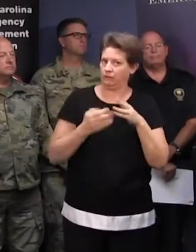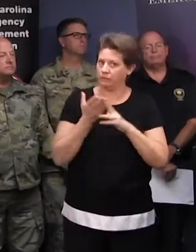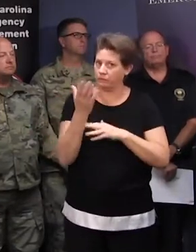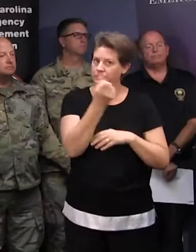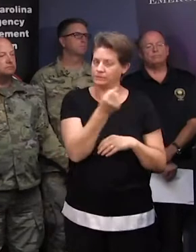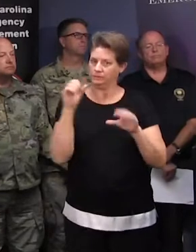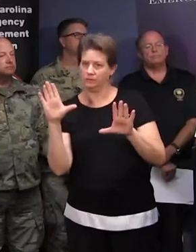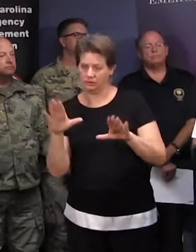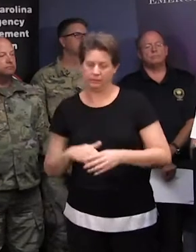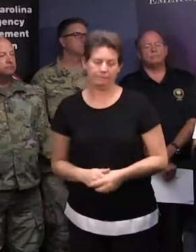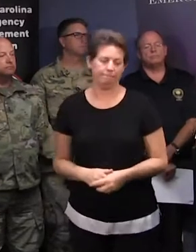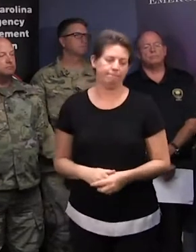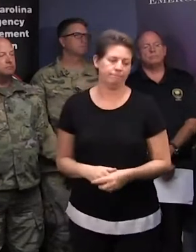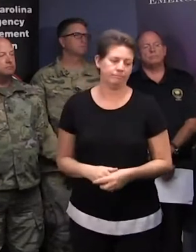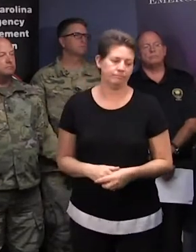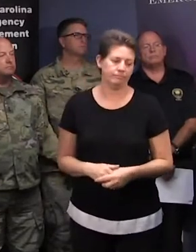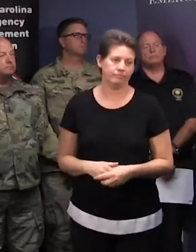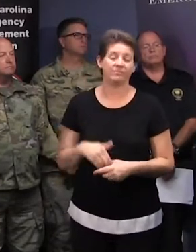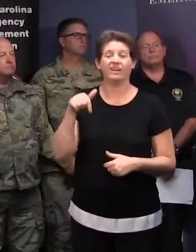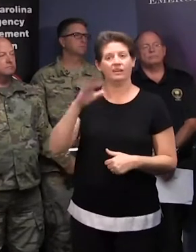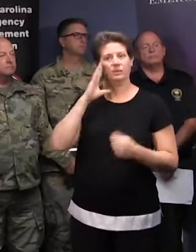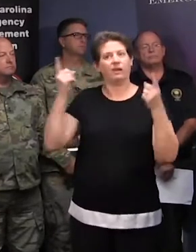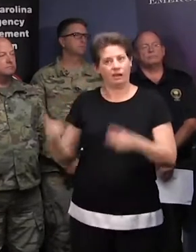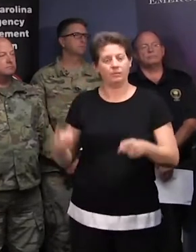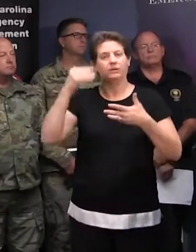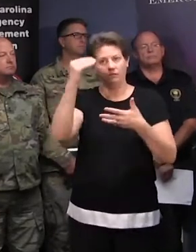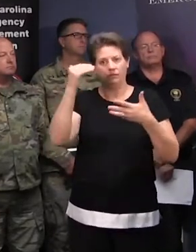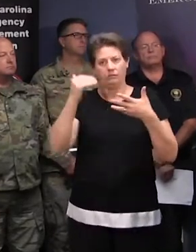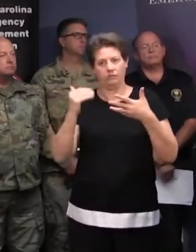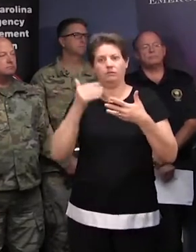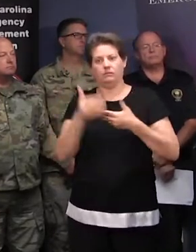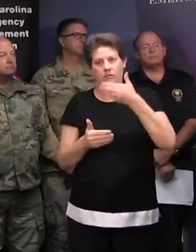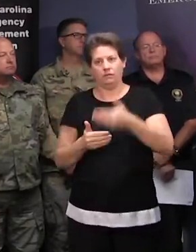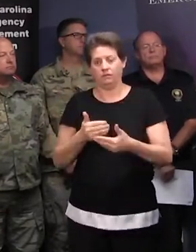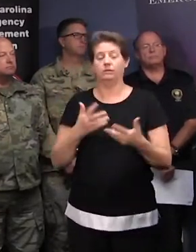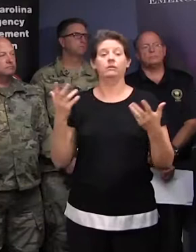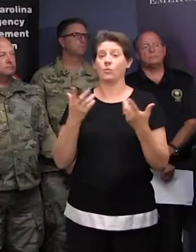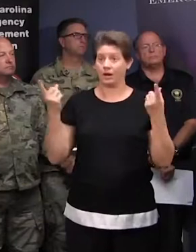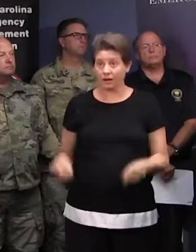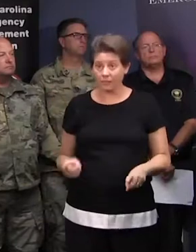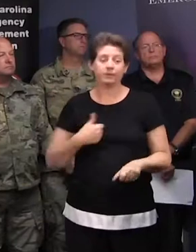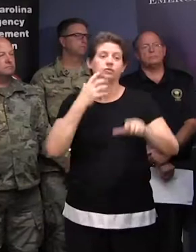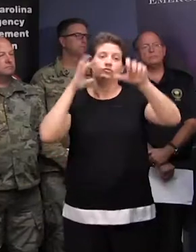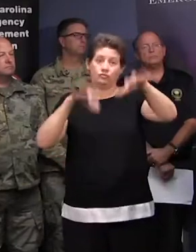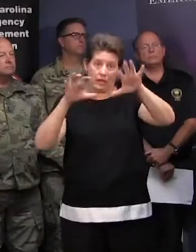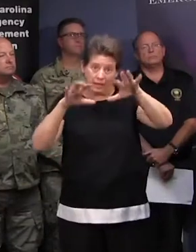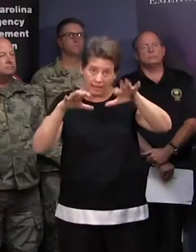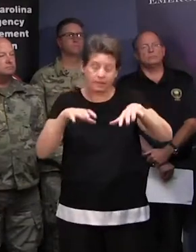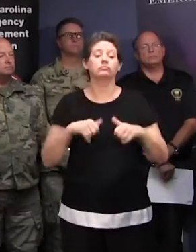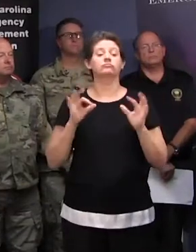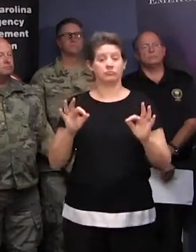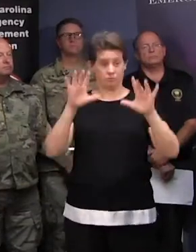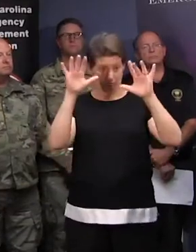As has previously been mentioned, this will be a multi-phase event, as once the water falls, it will flow into area rivers and is expected to